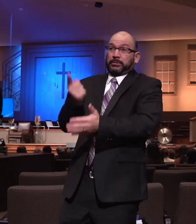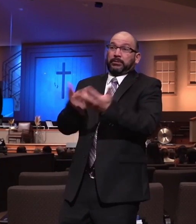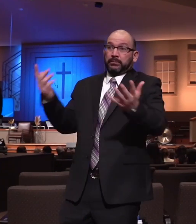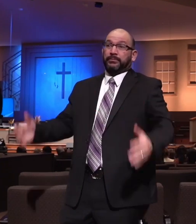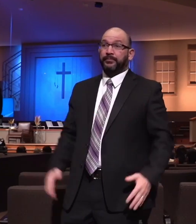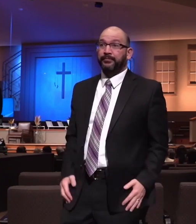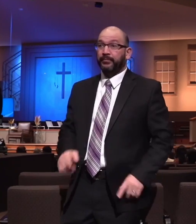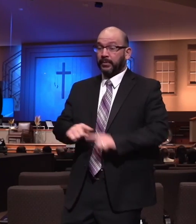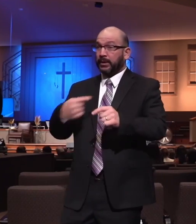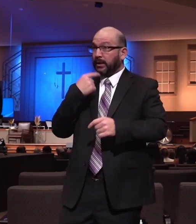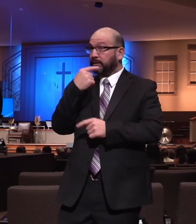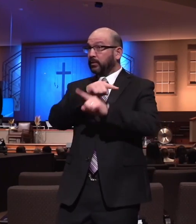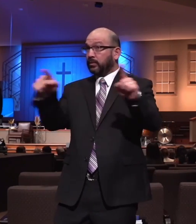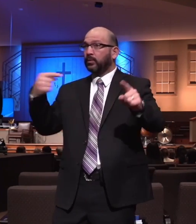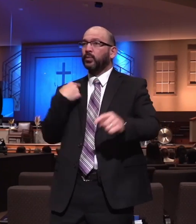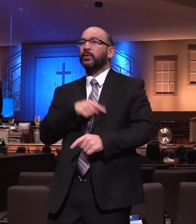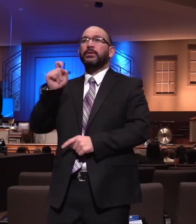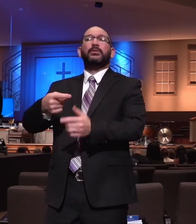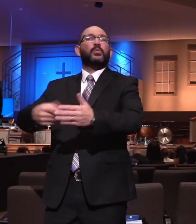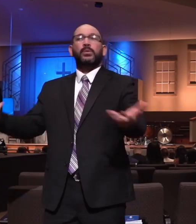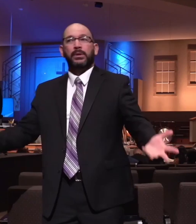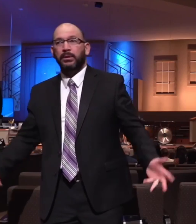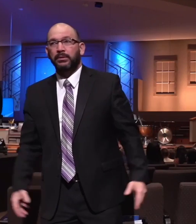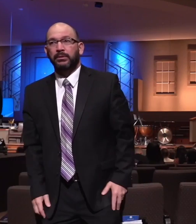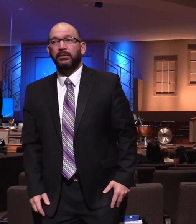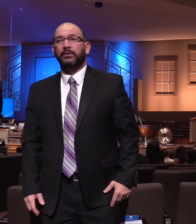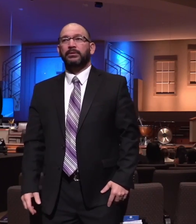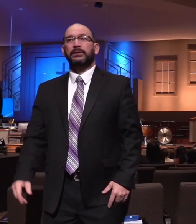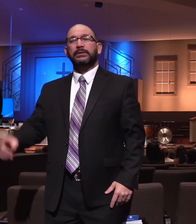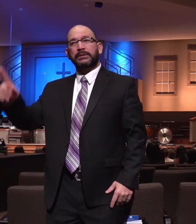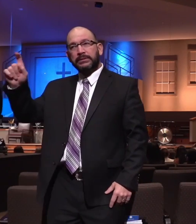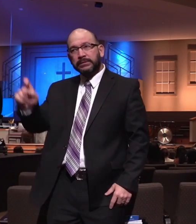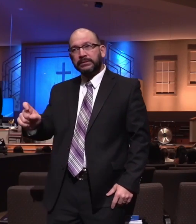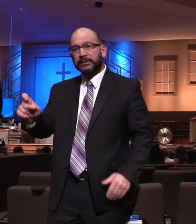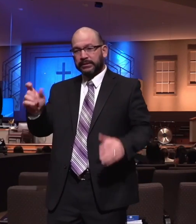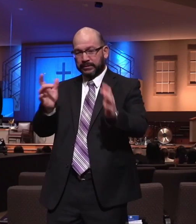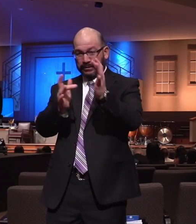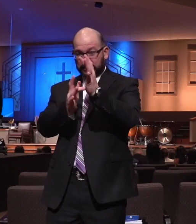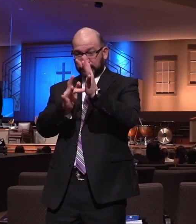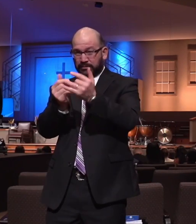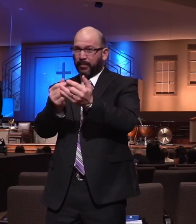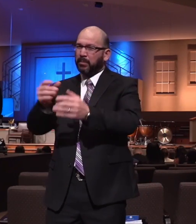say to you that what we need in this hour is the unadulterated preaching of the Word of God.